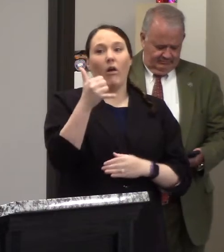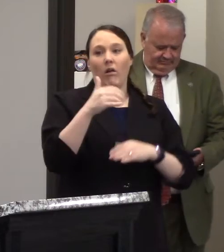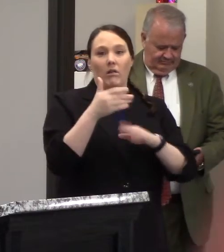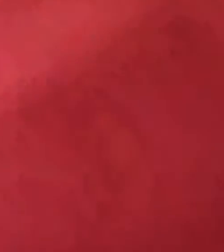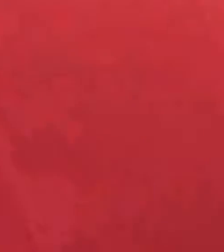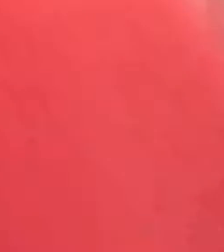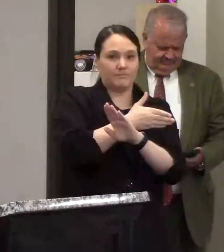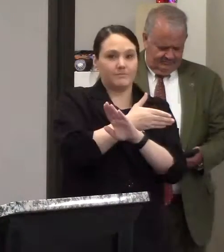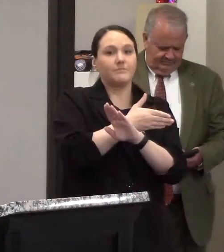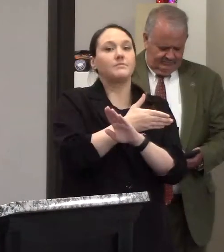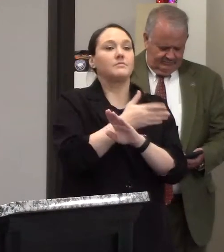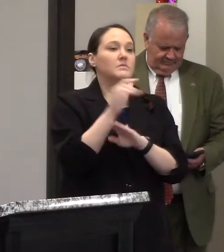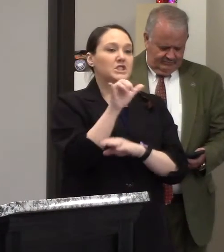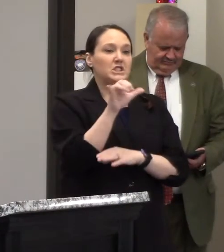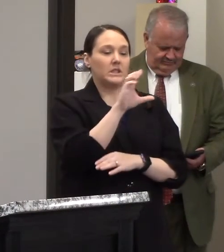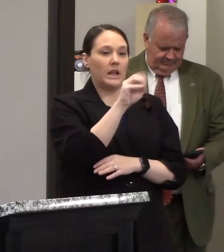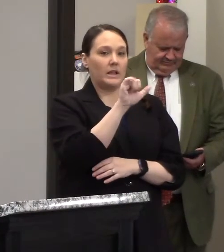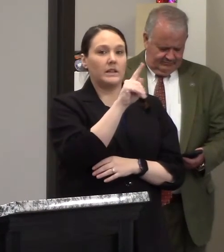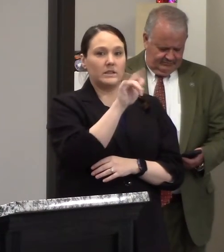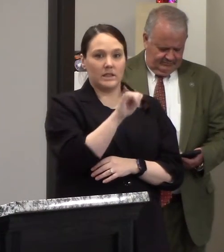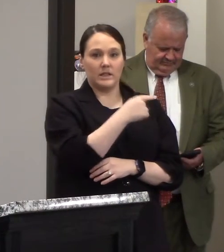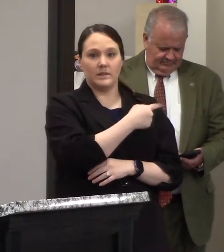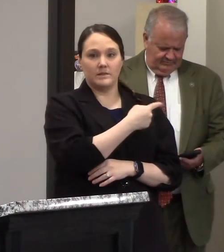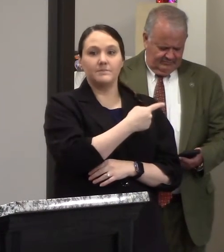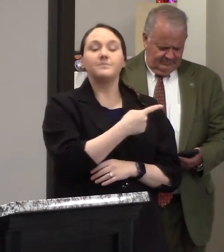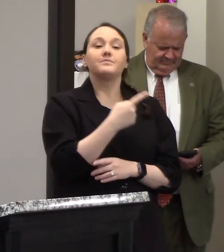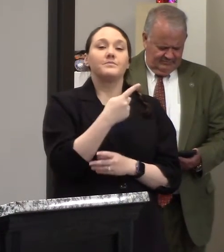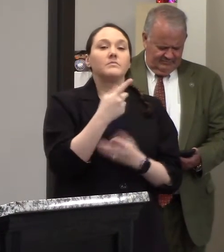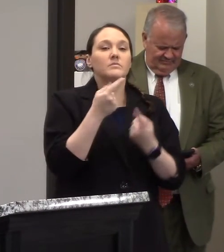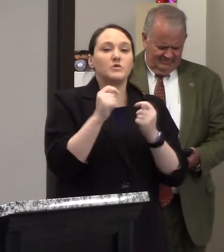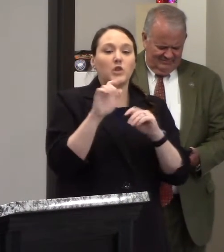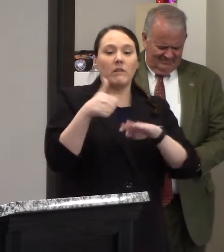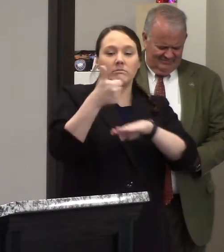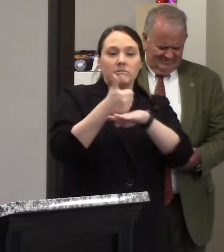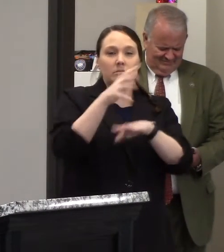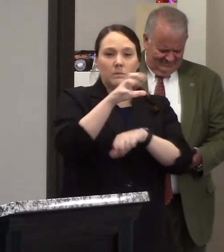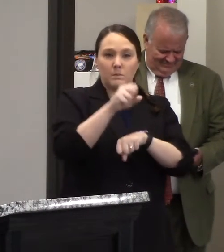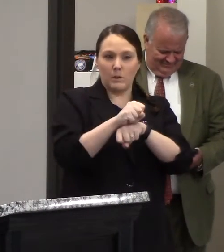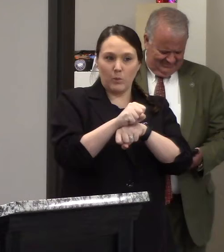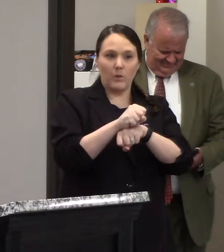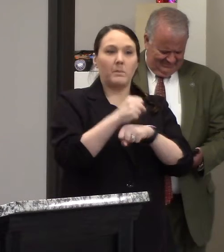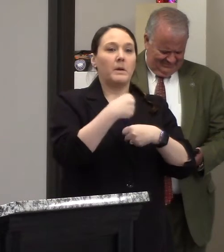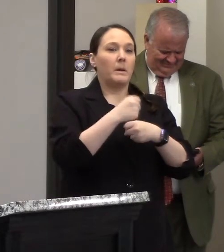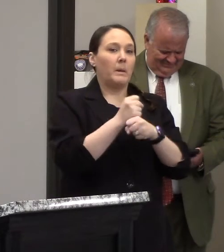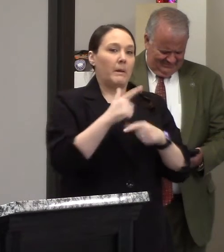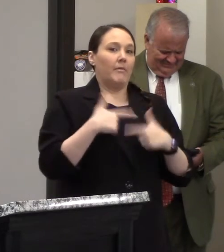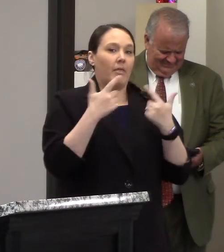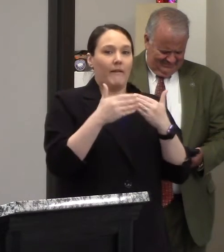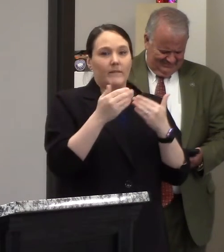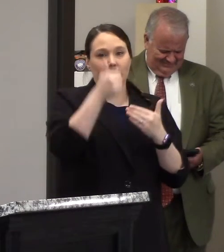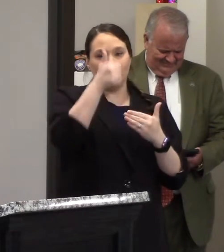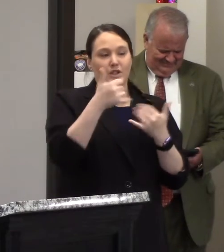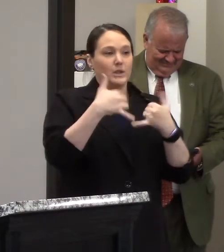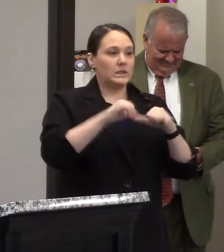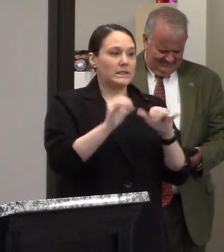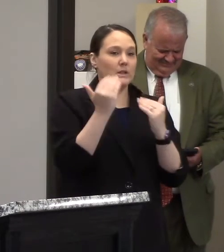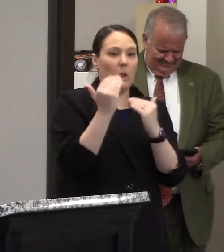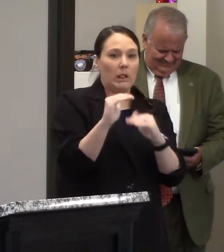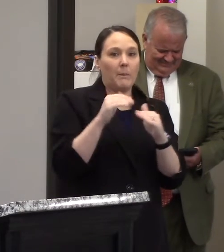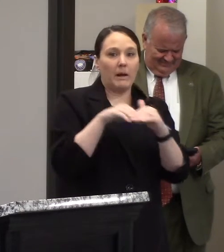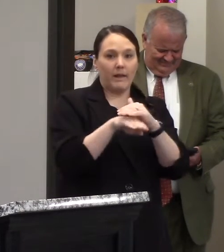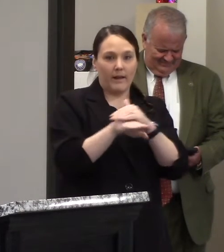and call ahead for that in an attempt to uh to get make set up an appointment just makes life a little bit easier there's still restricted access